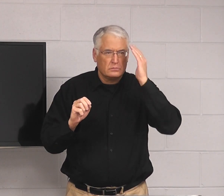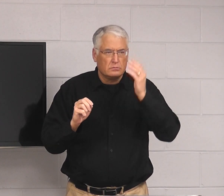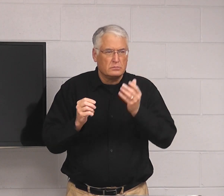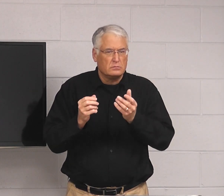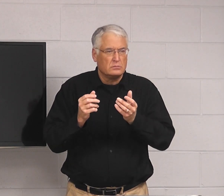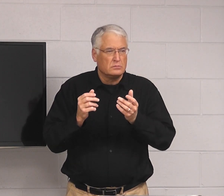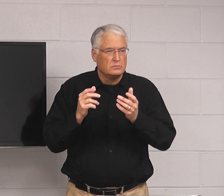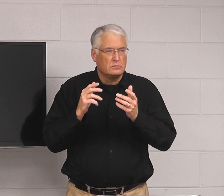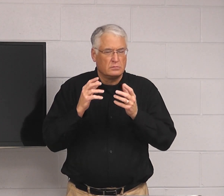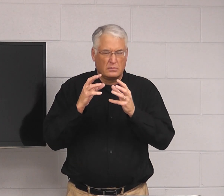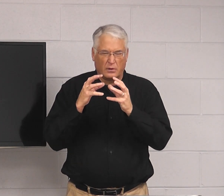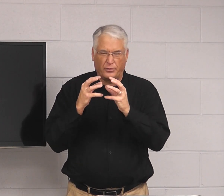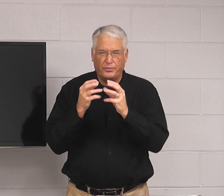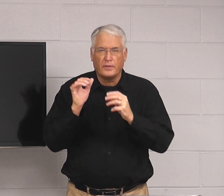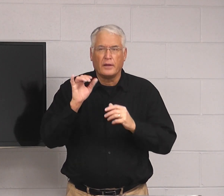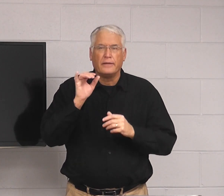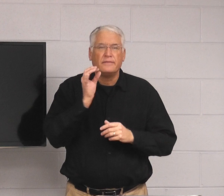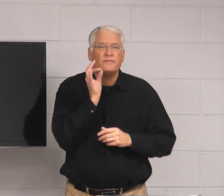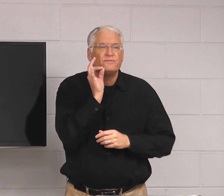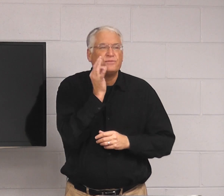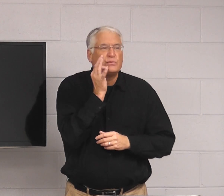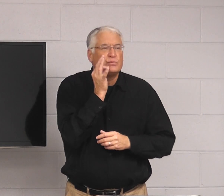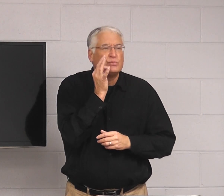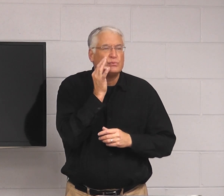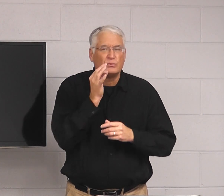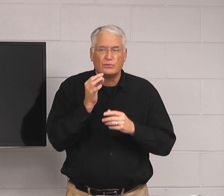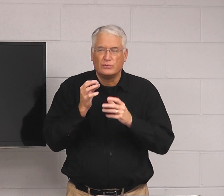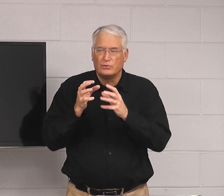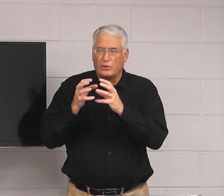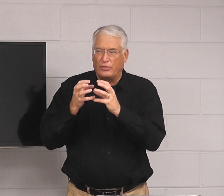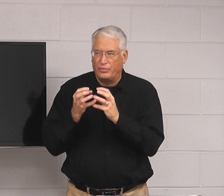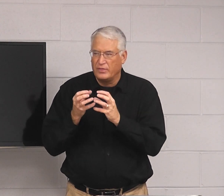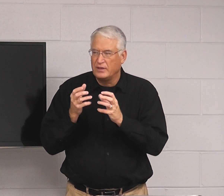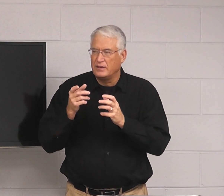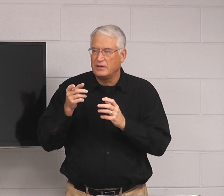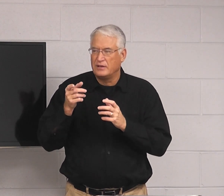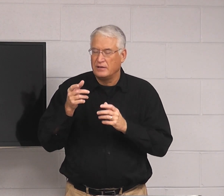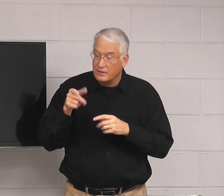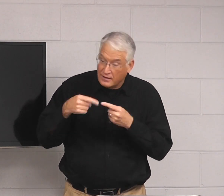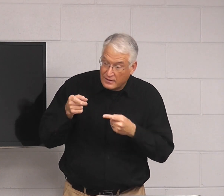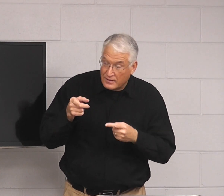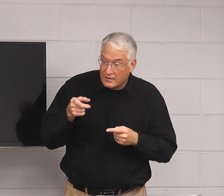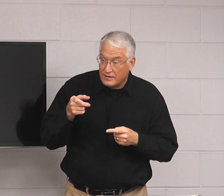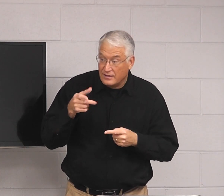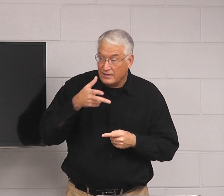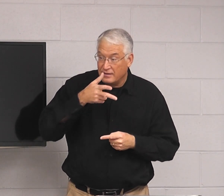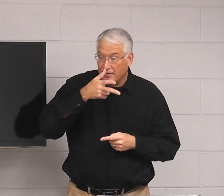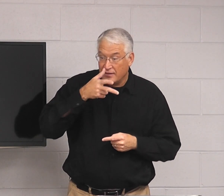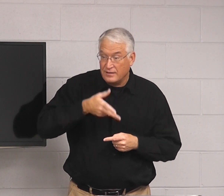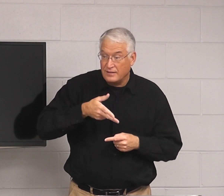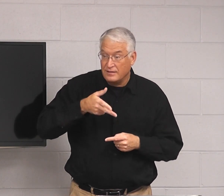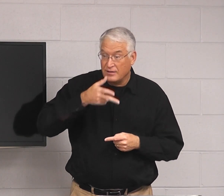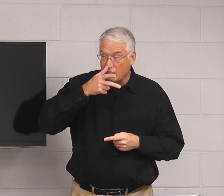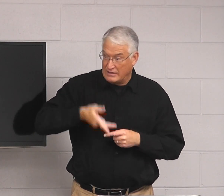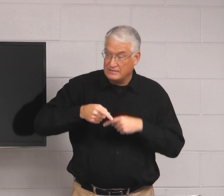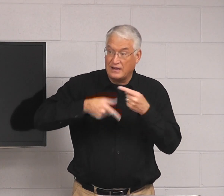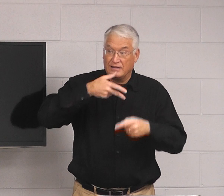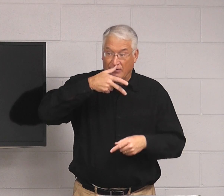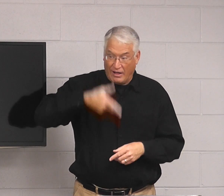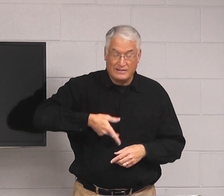You know, something that's like fruit. It will. Like a rotten feed. Lousy, rotten.